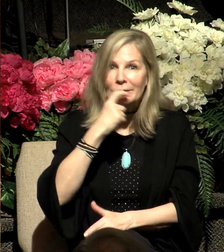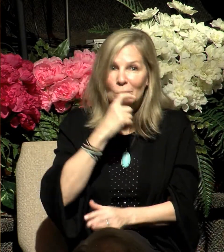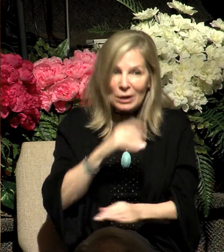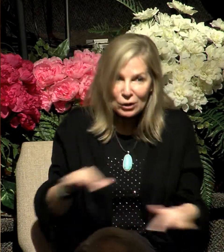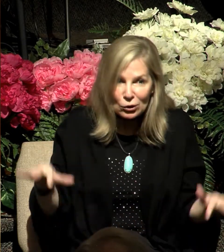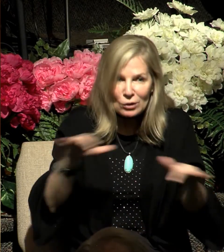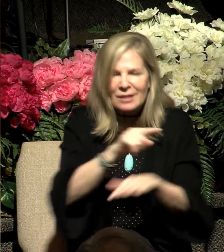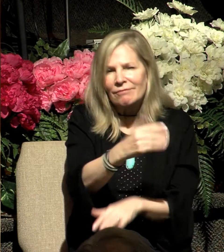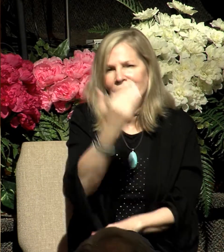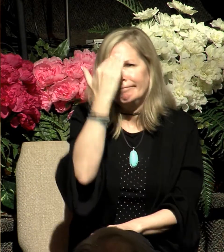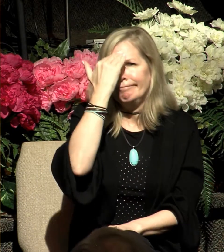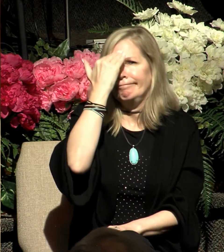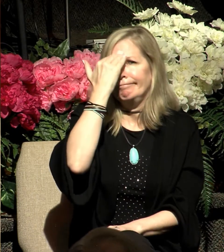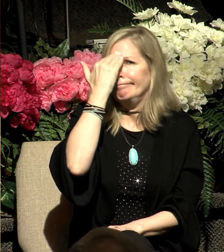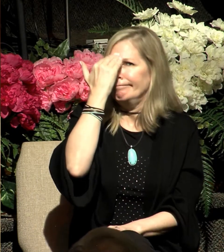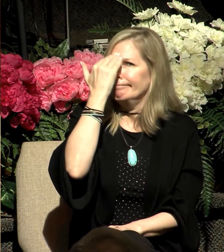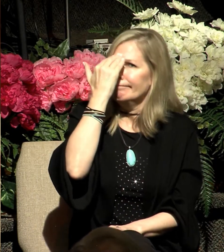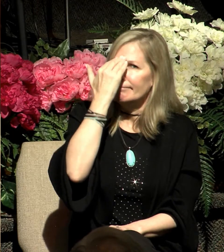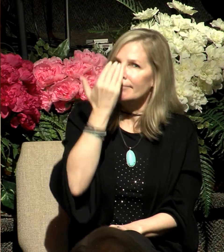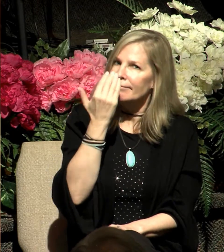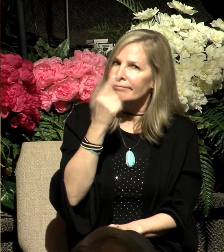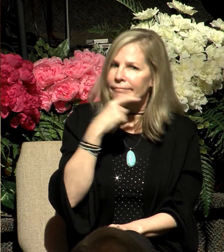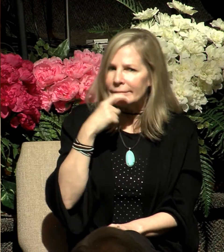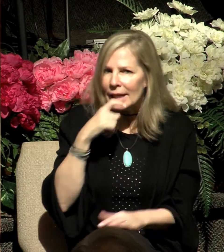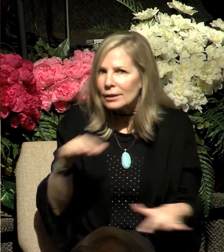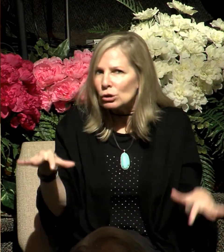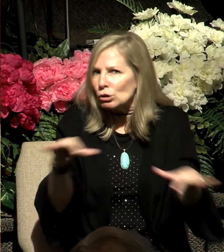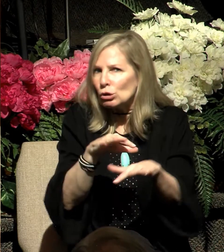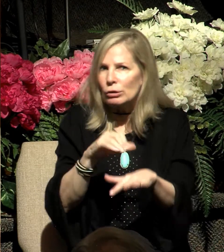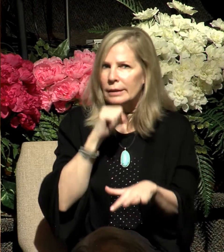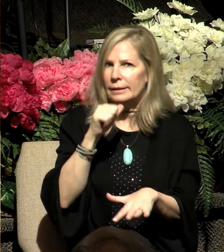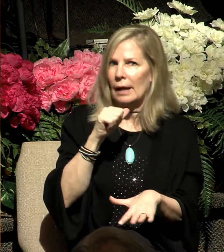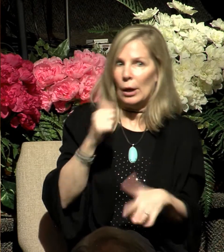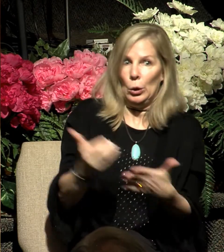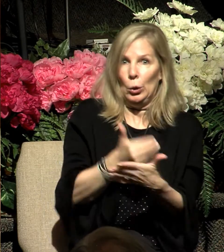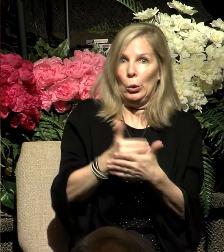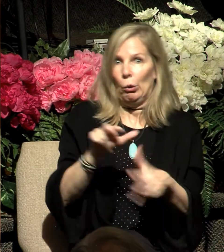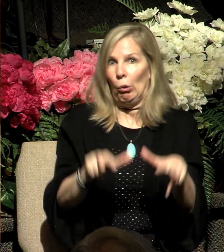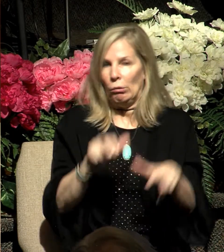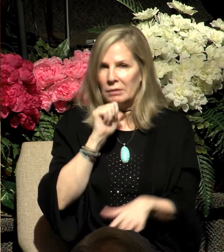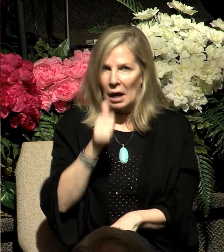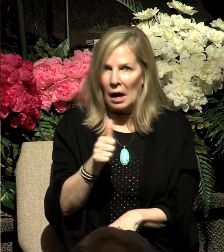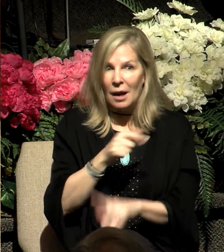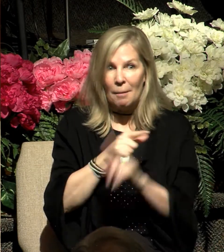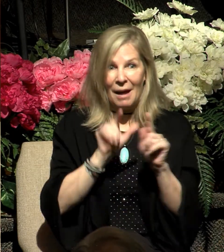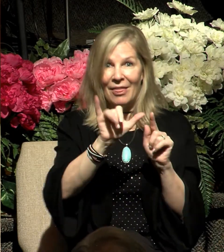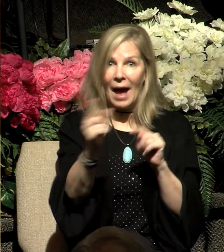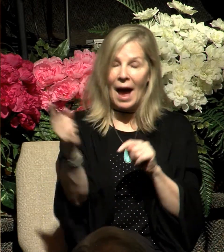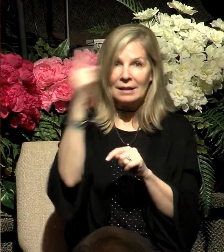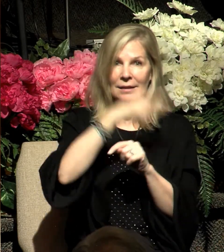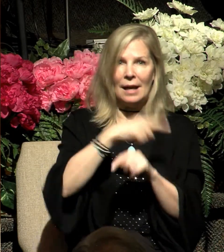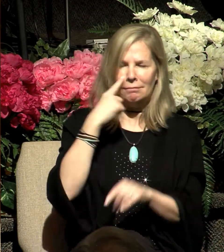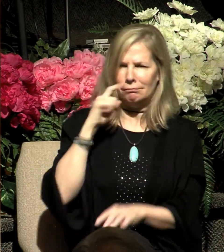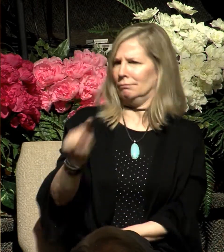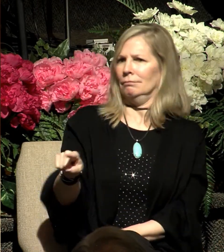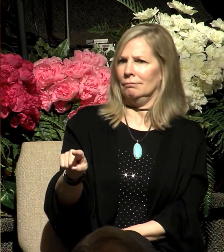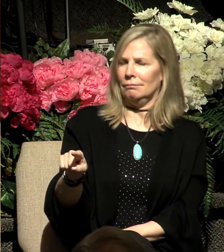familiar with the ways of the desert. He's not a novice. But on this particular day, he saw something he had never